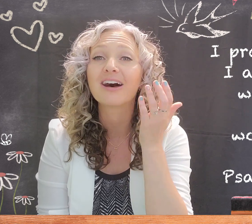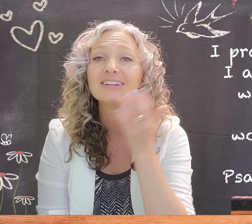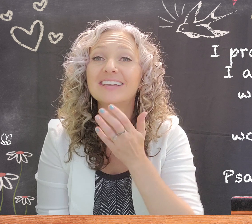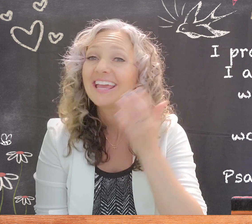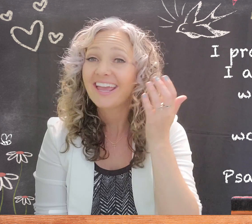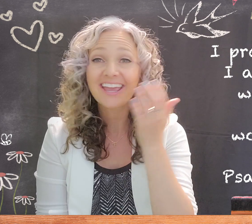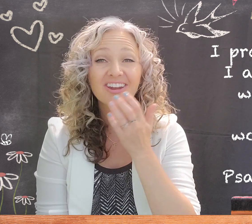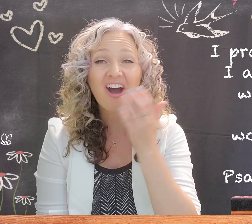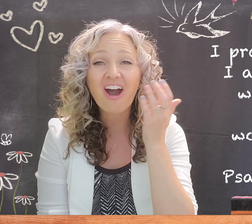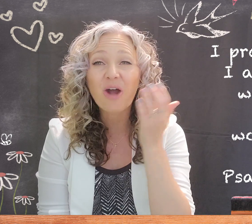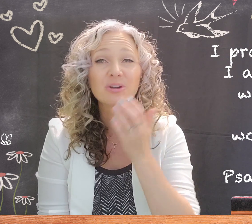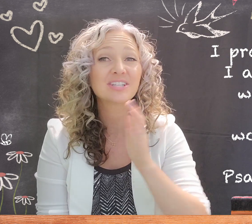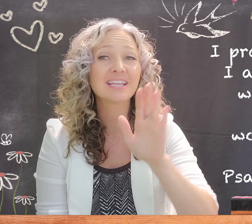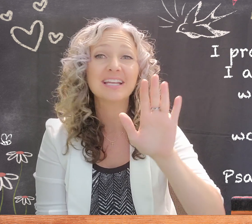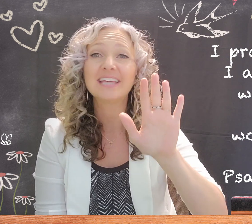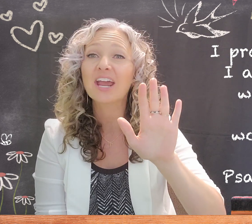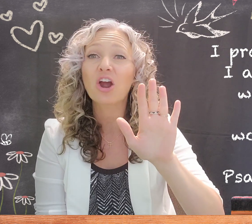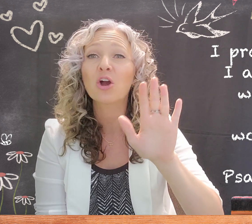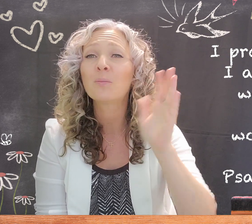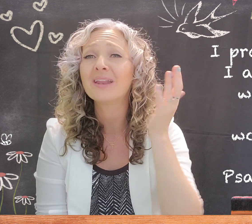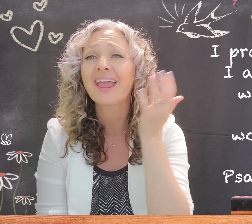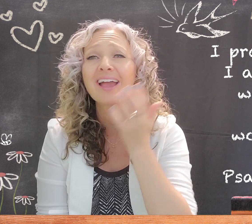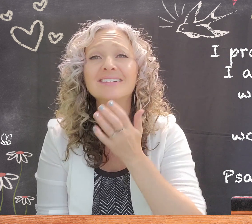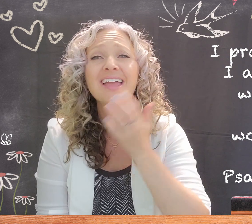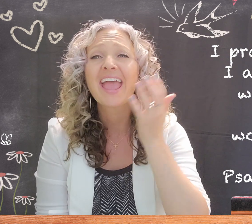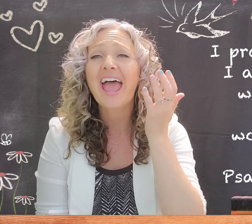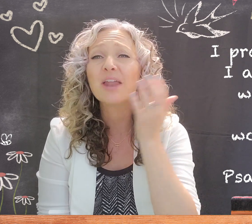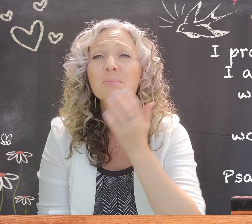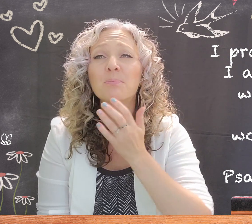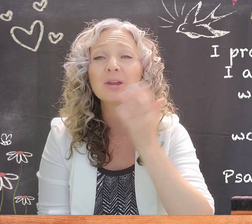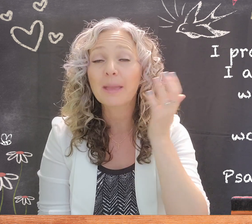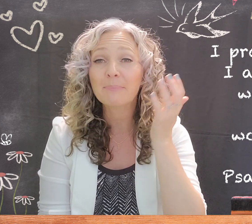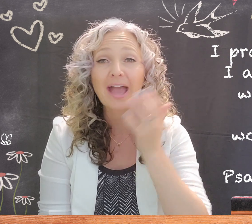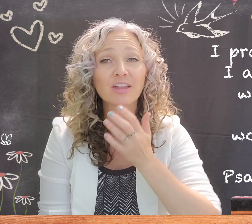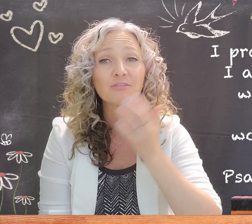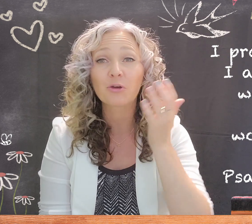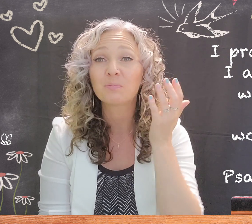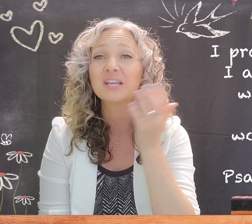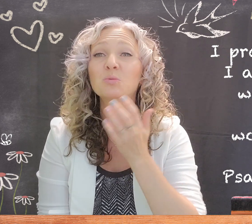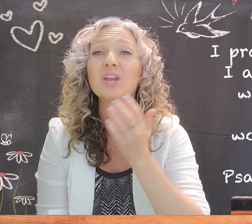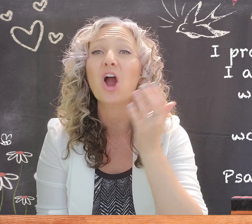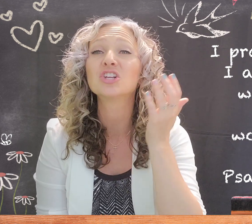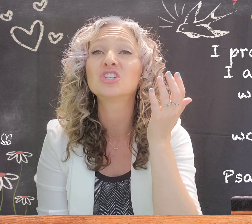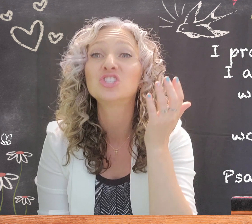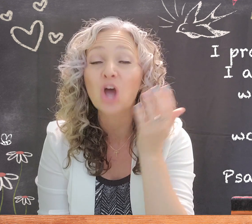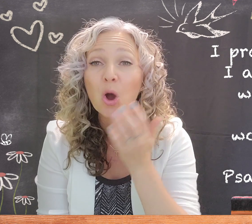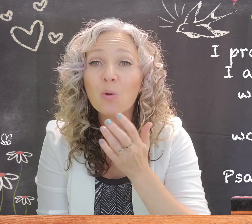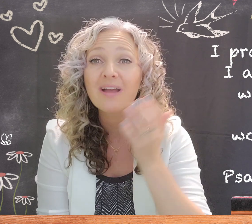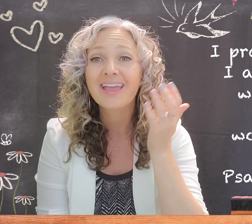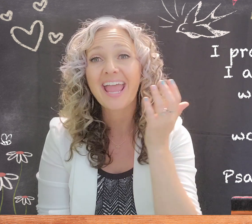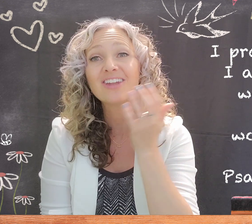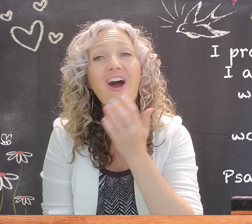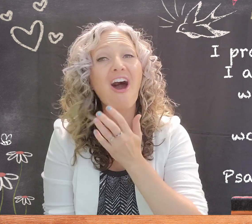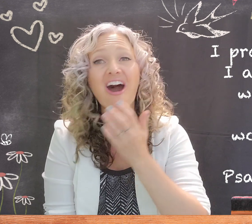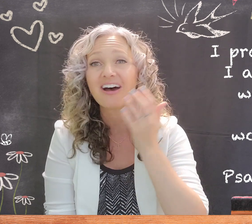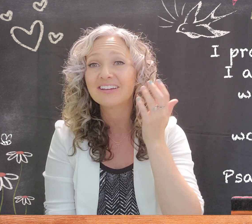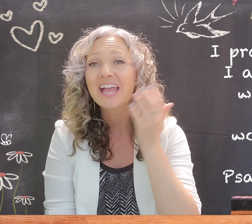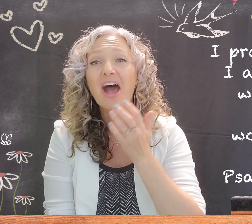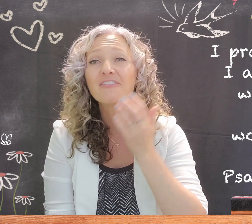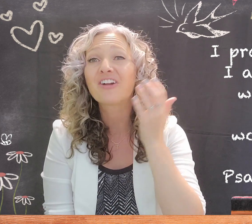In awe, we're just going to take our open hand and bring it back and forth because we are so in awe of